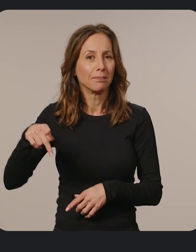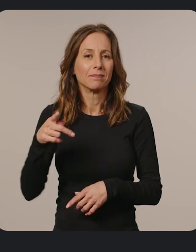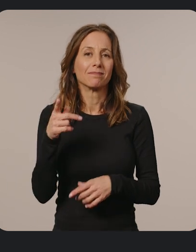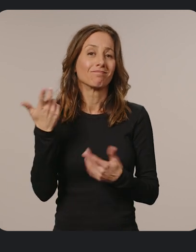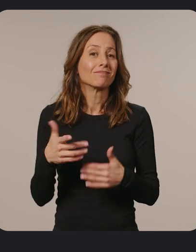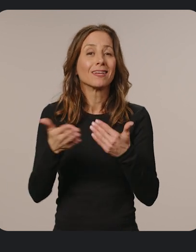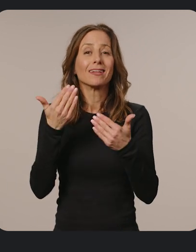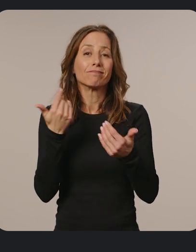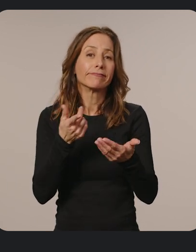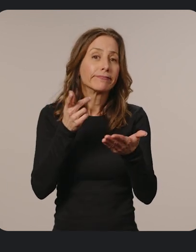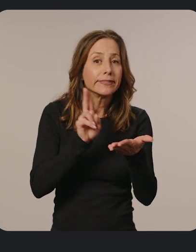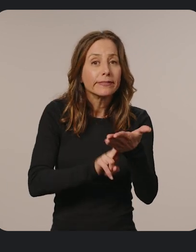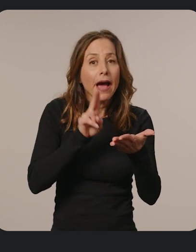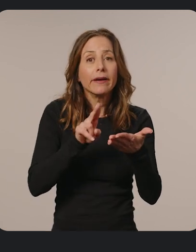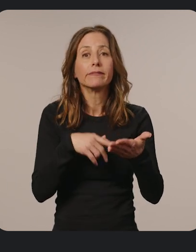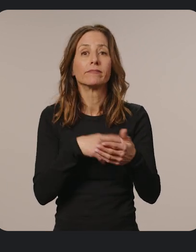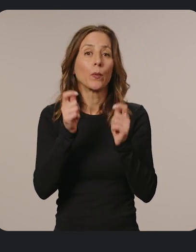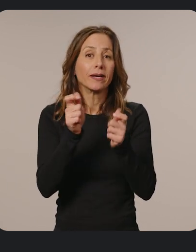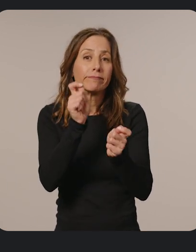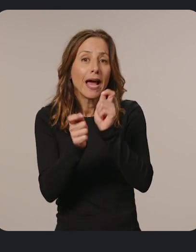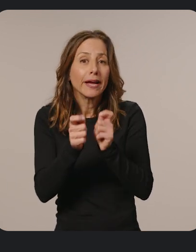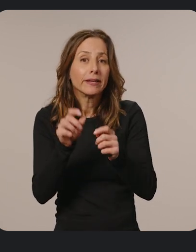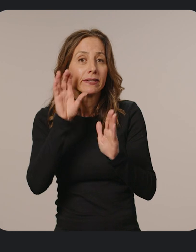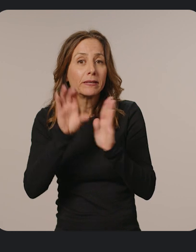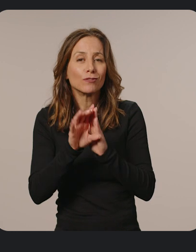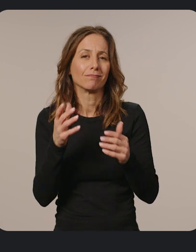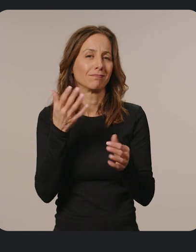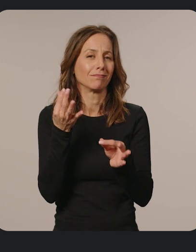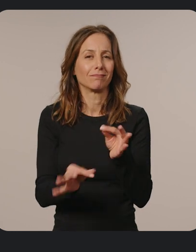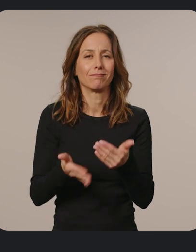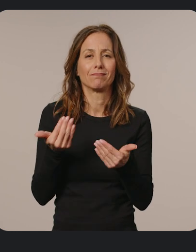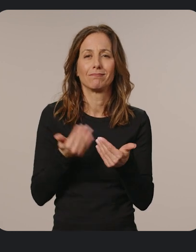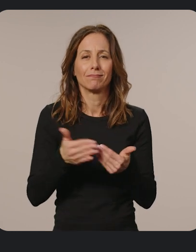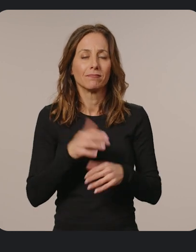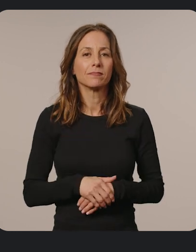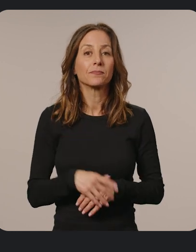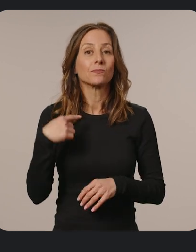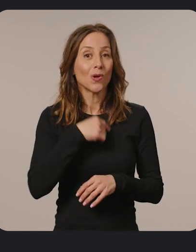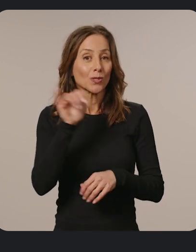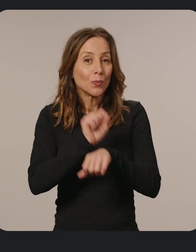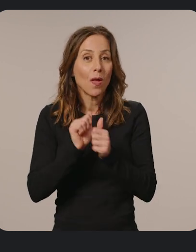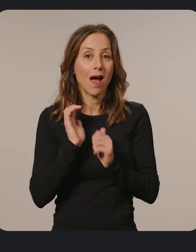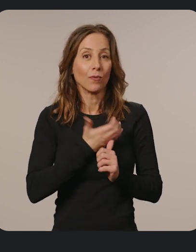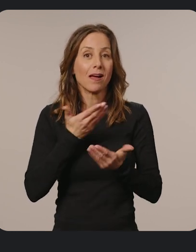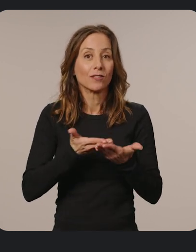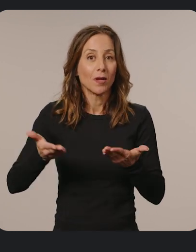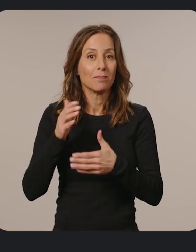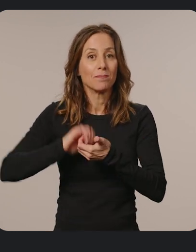can conveniently sign forms and quickly edit images without any fuss. We also work with our accessory partners on the